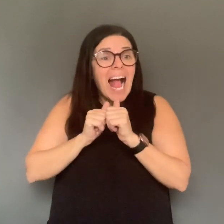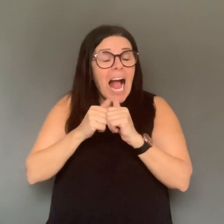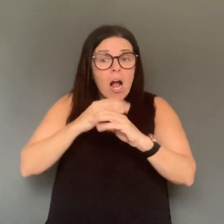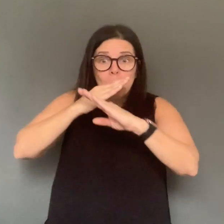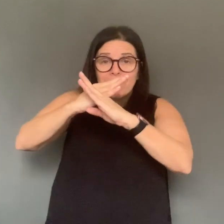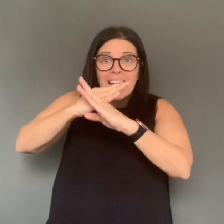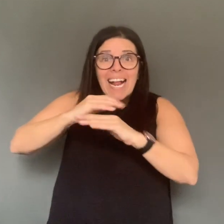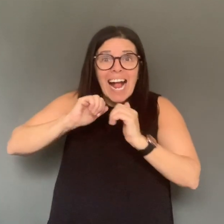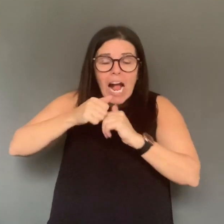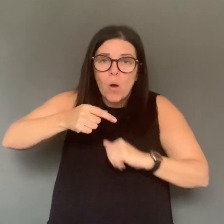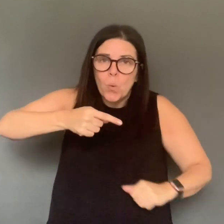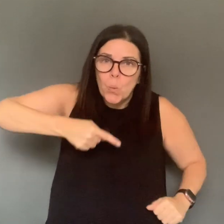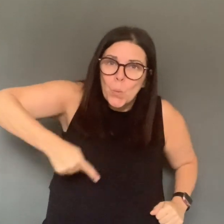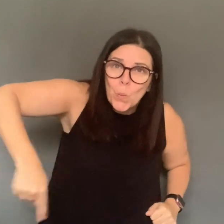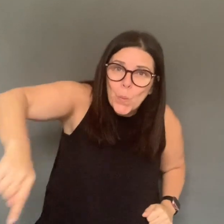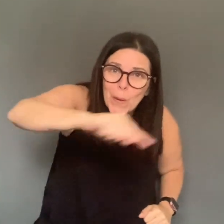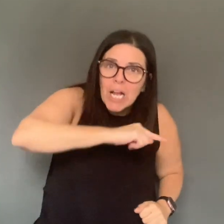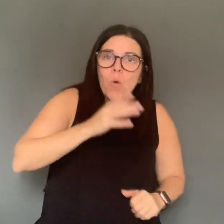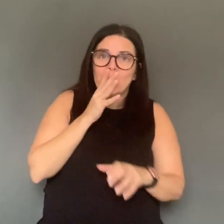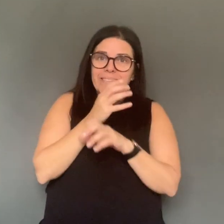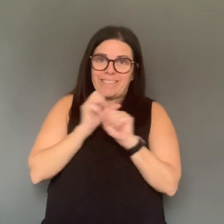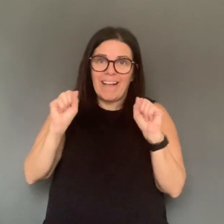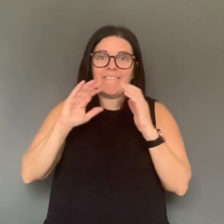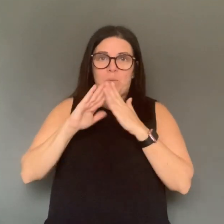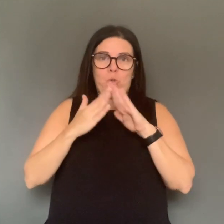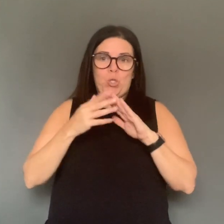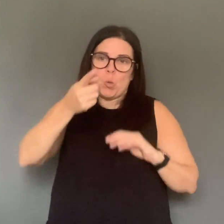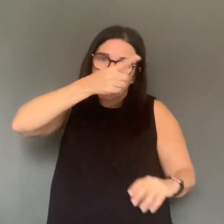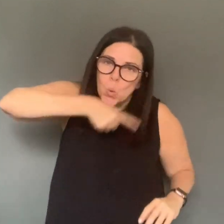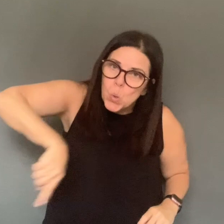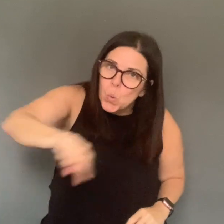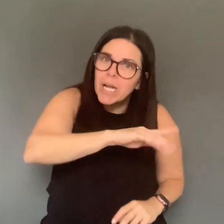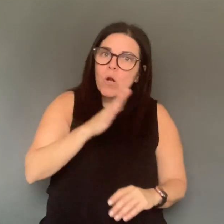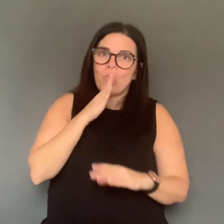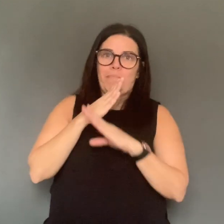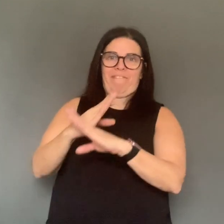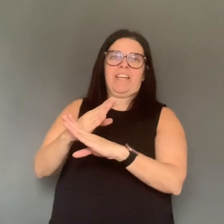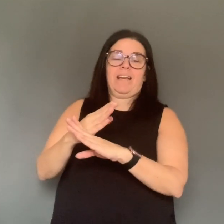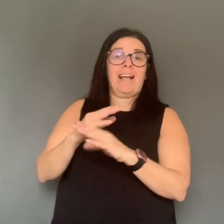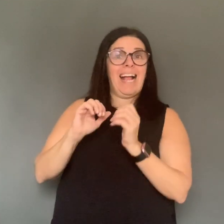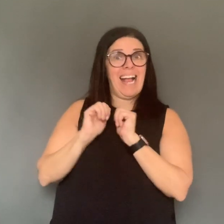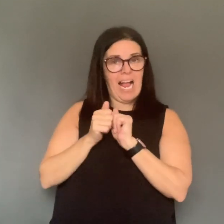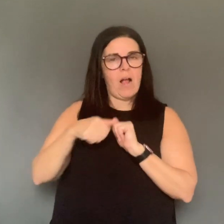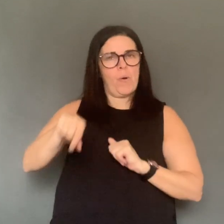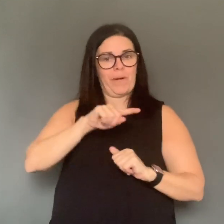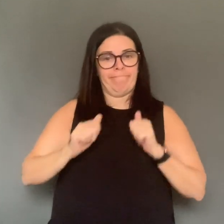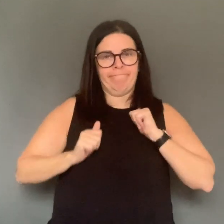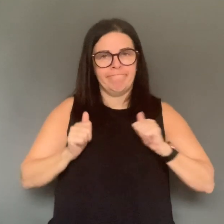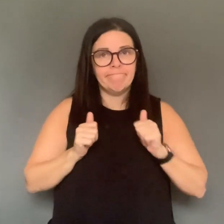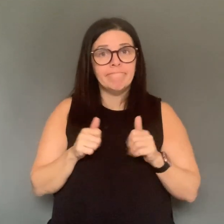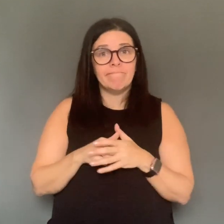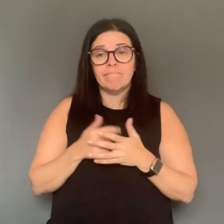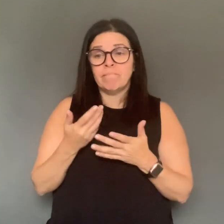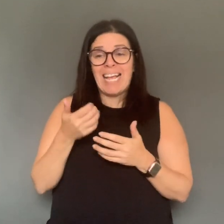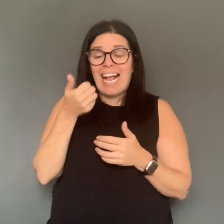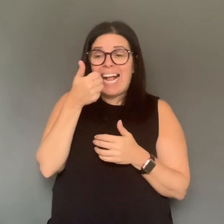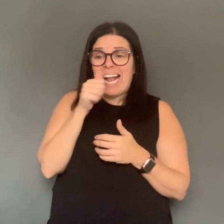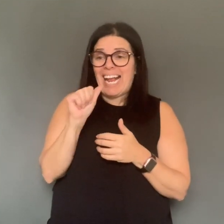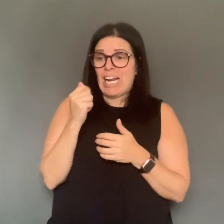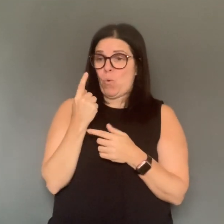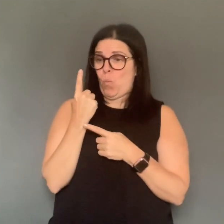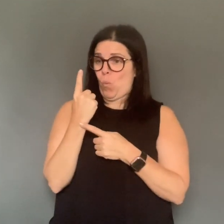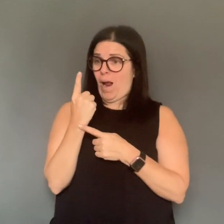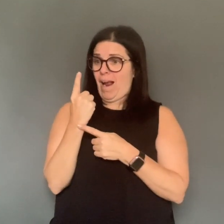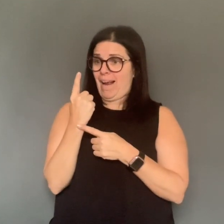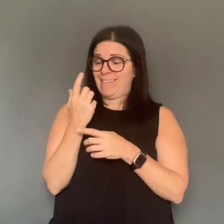depending on how people are reacting and how people are following. We will be providing more details with respect to specific, like the number